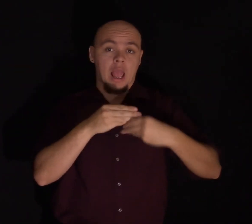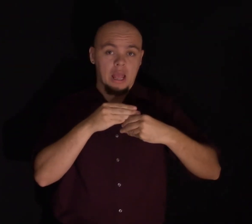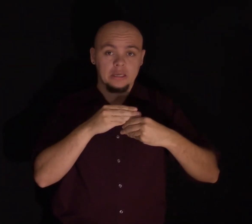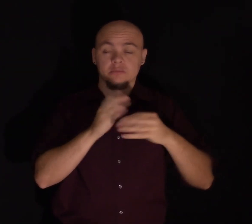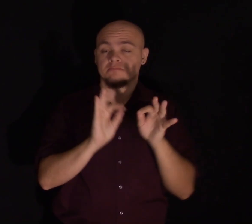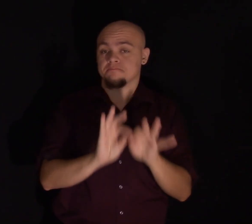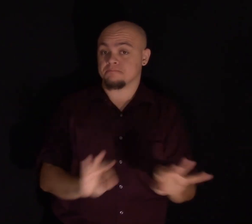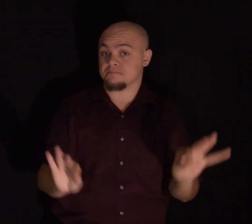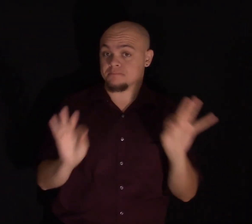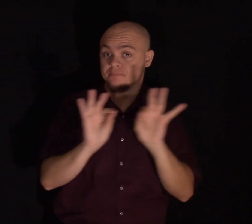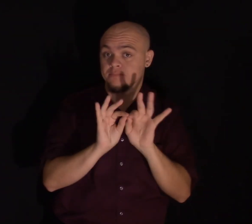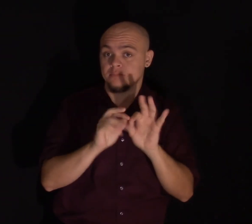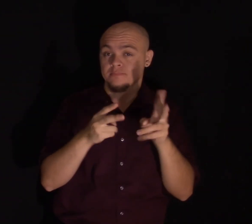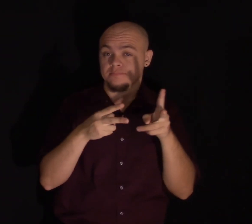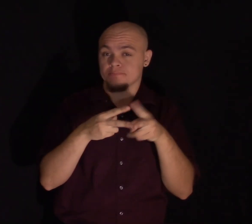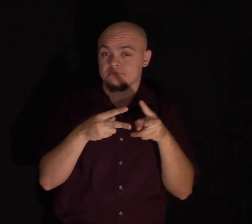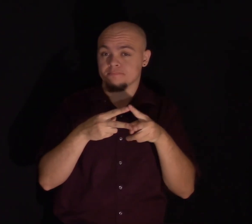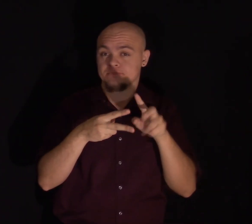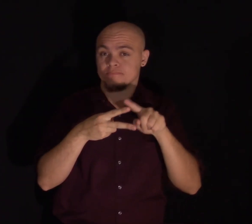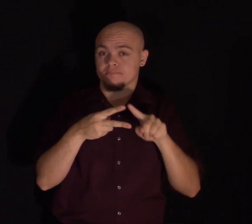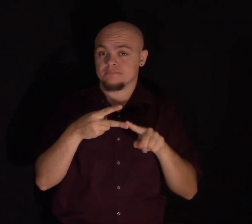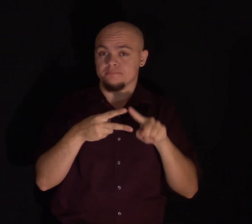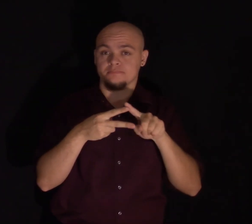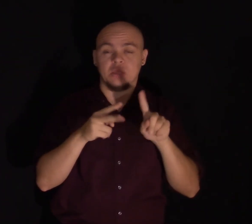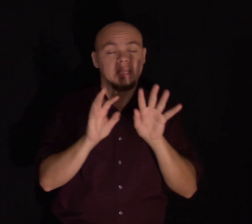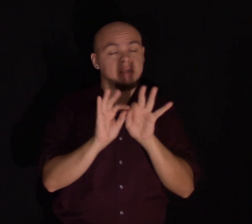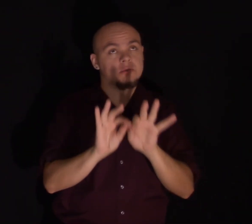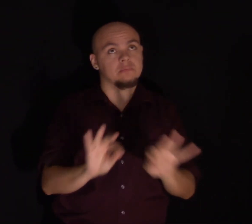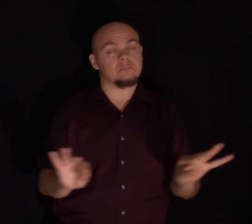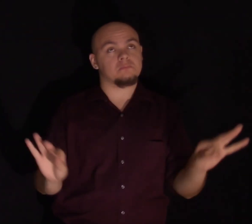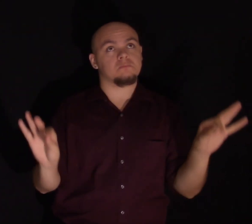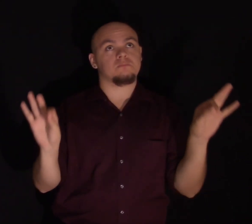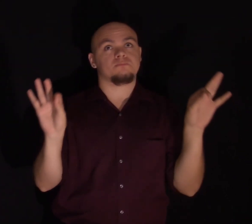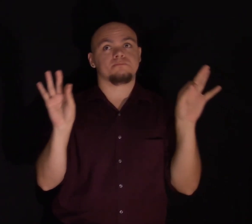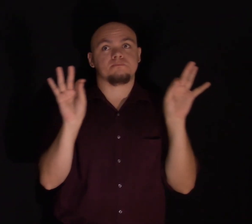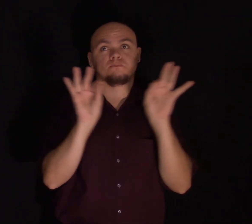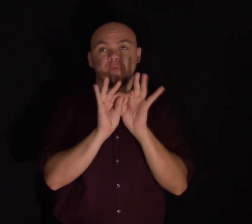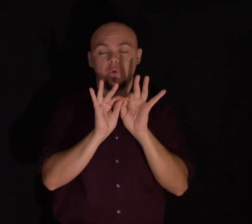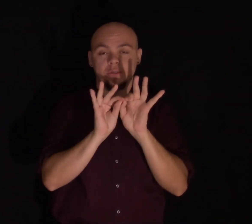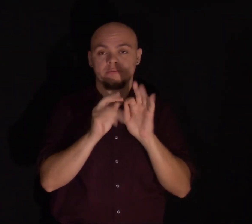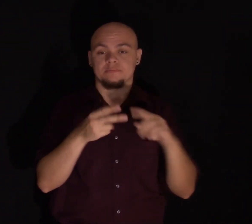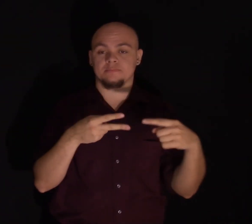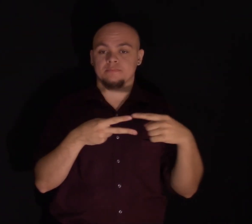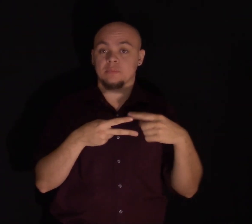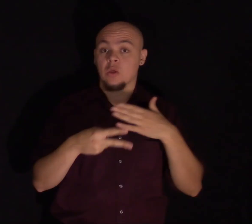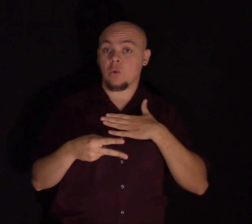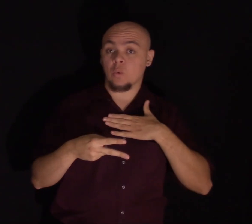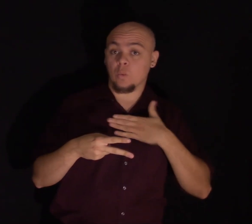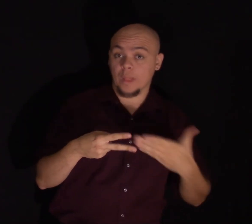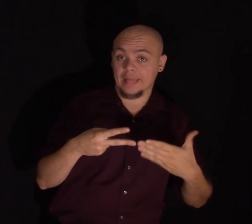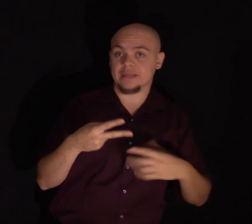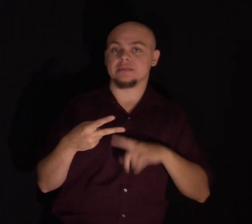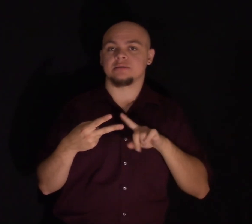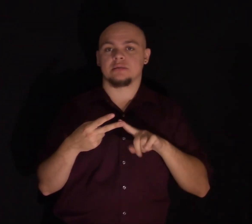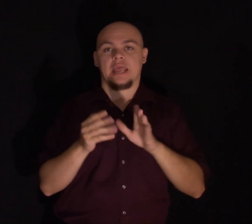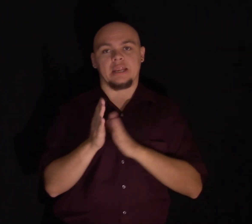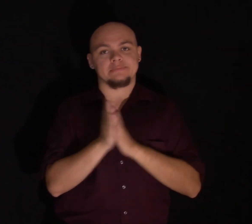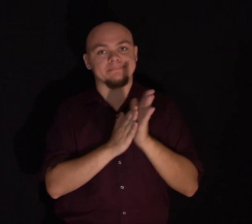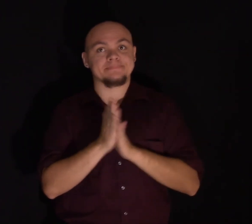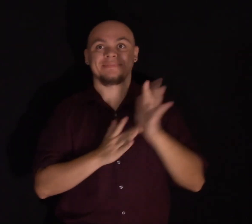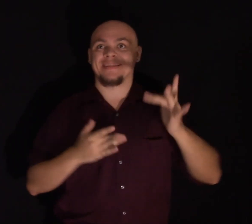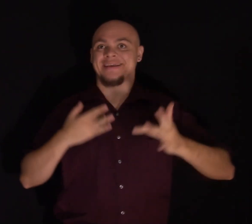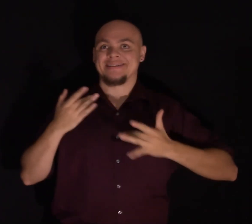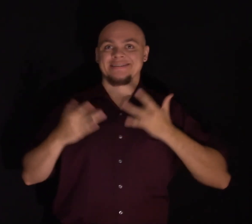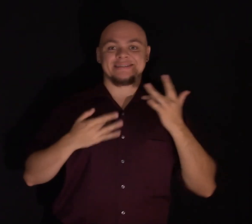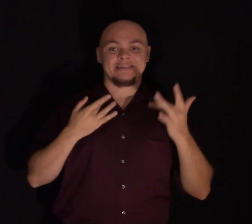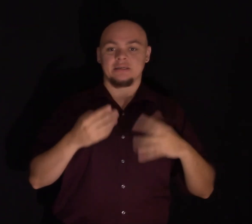importance of two profoundly important things. Willingness and enthusiasm. Think of it as